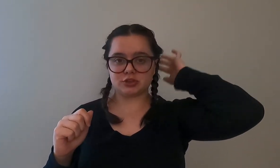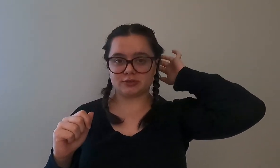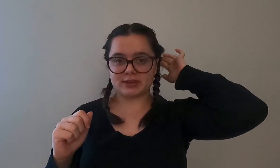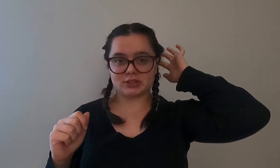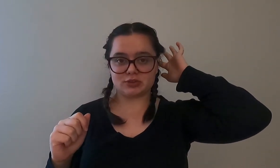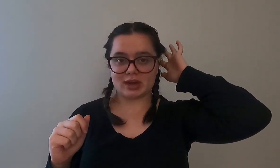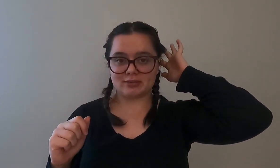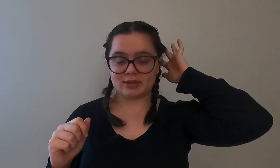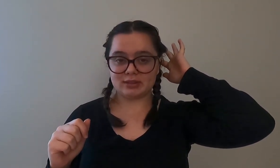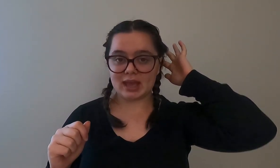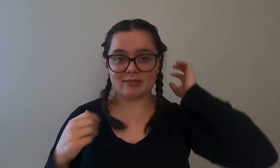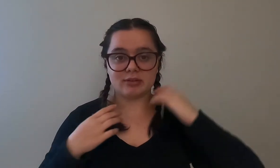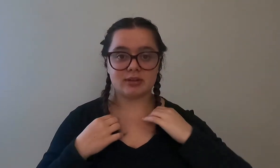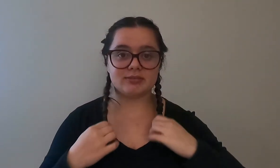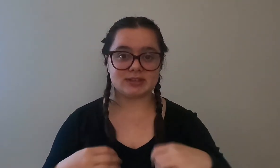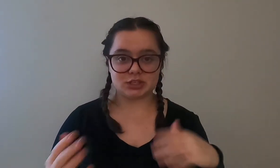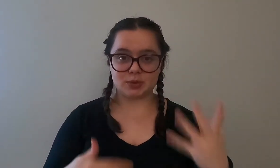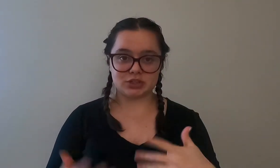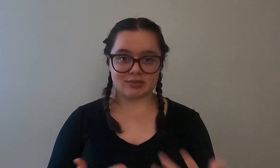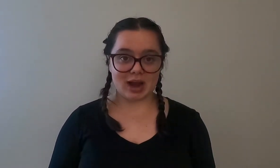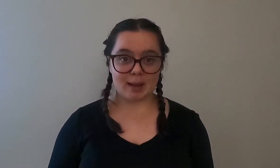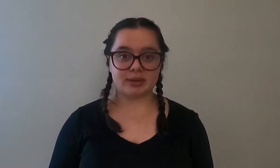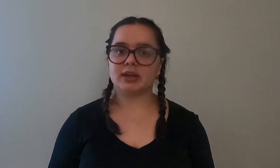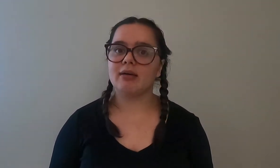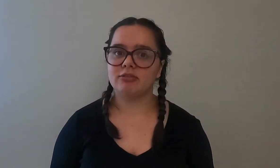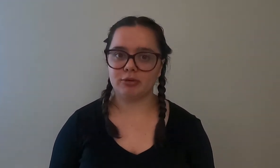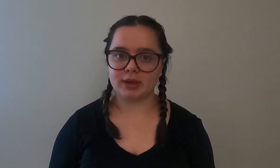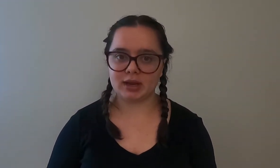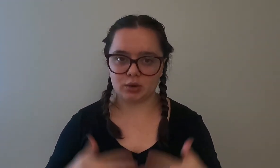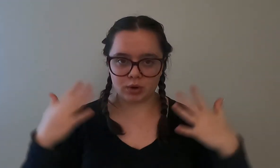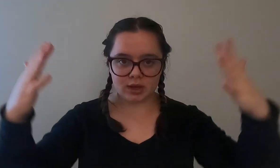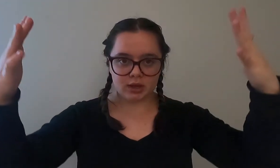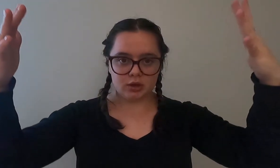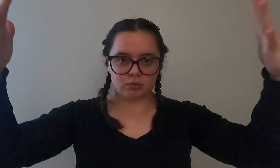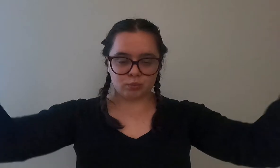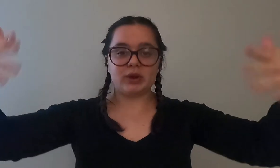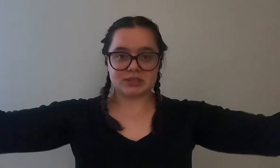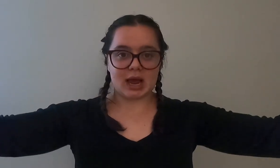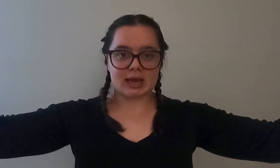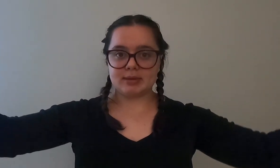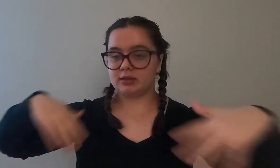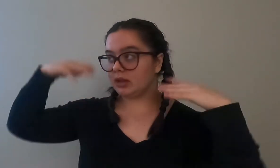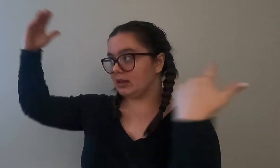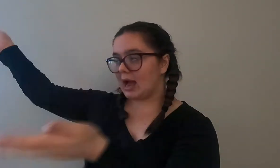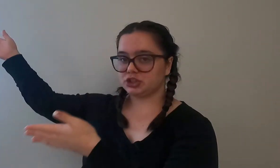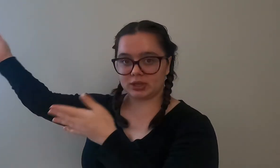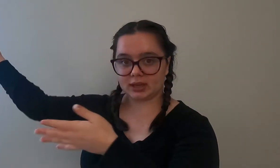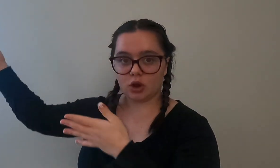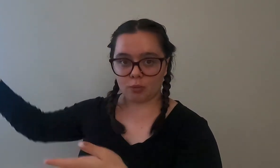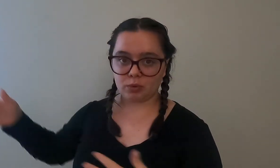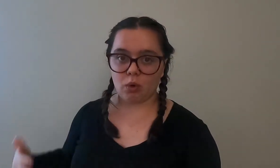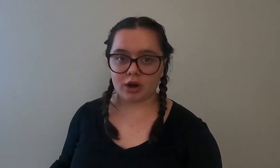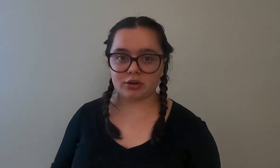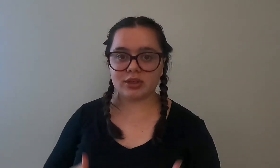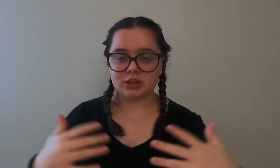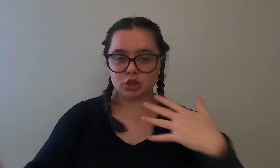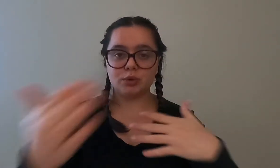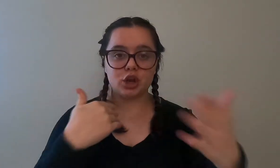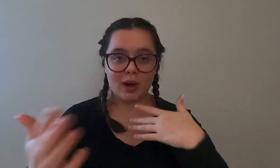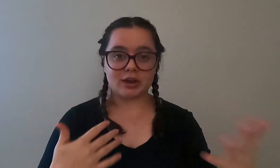surface so that if the ever if the situation ever happened heaven forbid in real time and actually in open water that you would know how